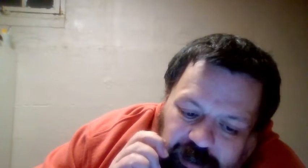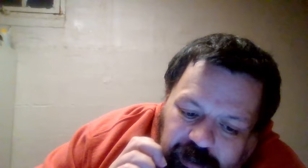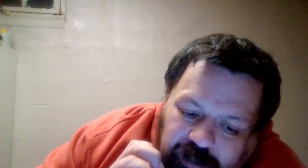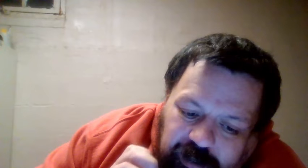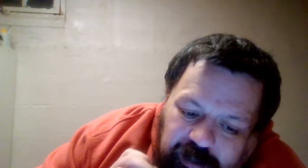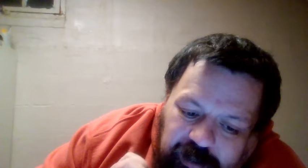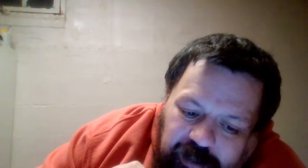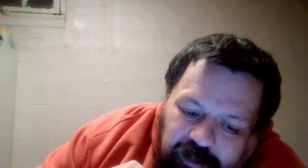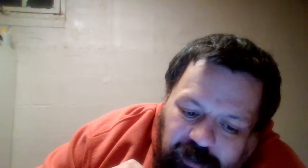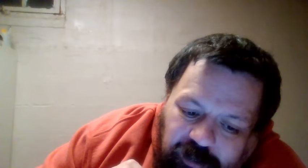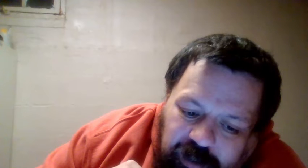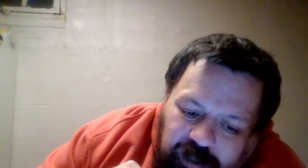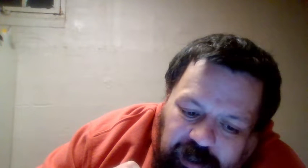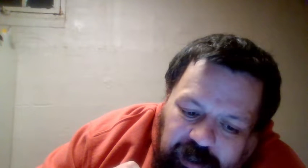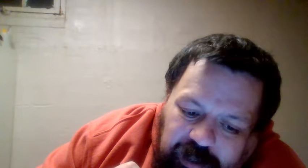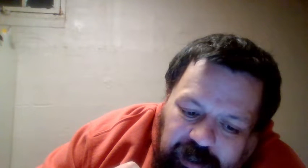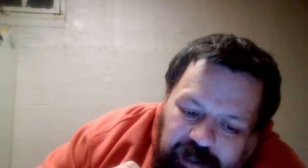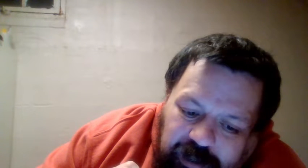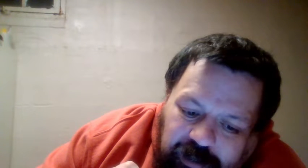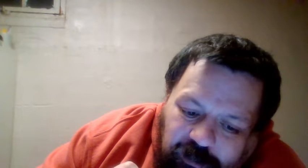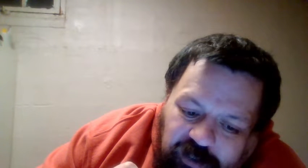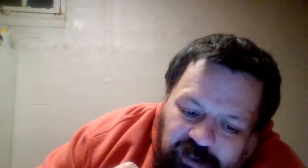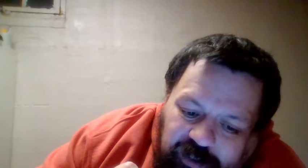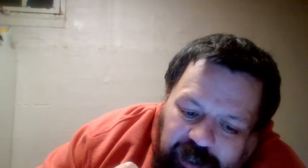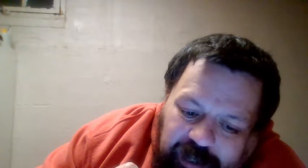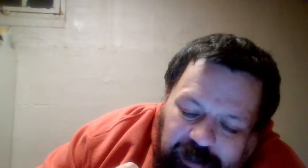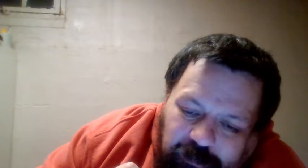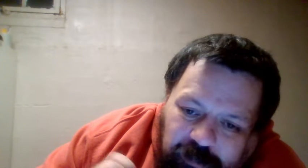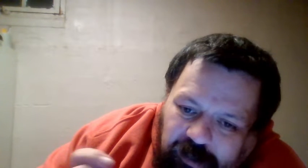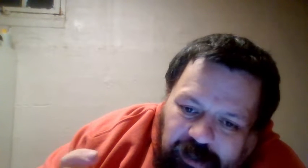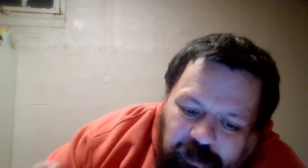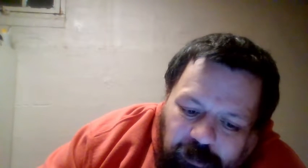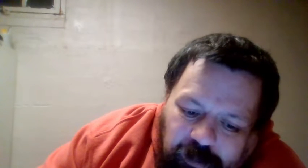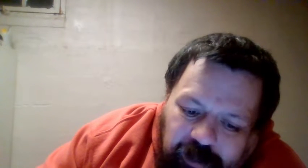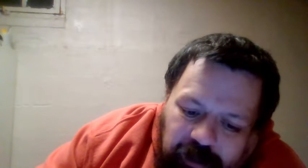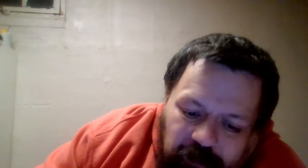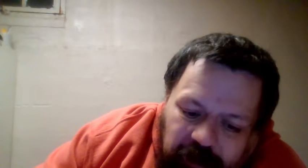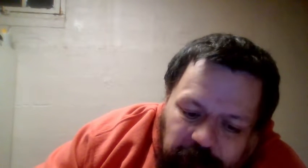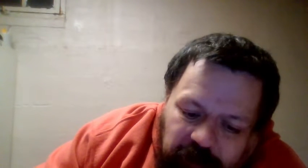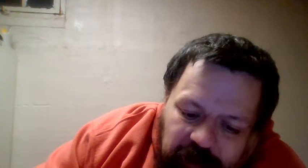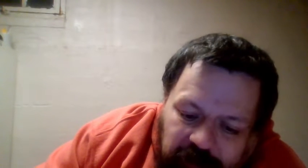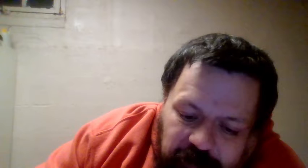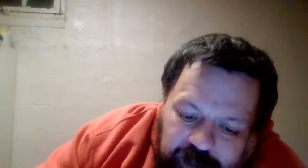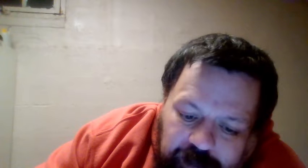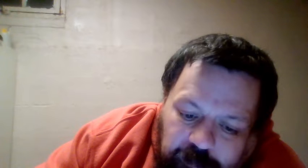E-I-O-S-K-I. I don't know. I don't know how to pronounce her name.